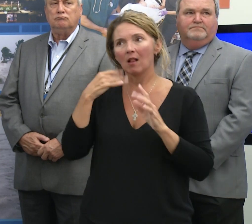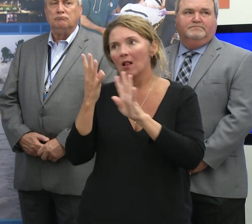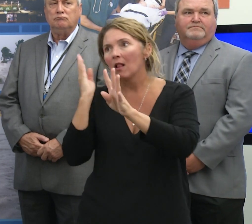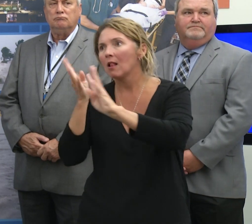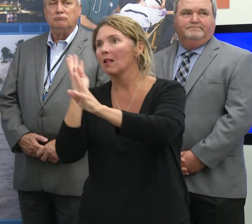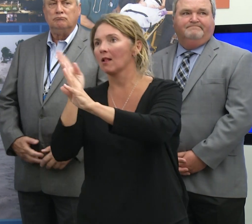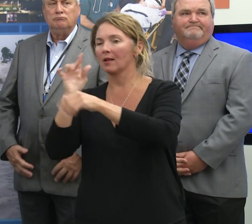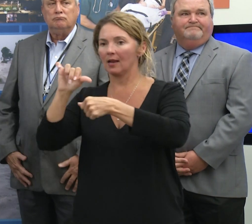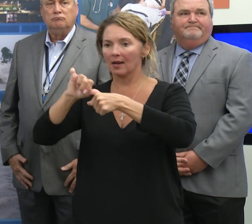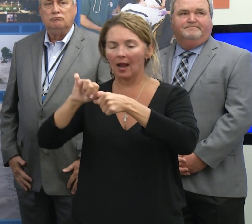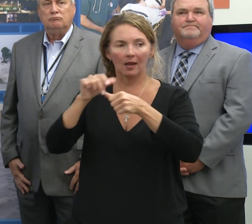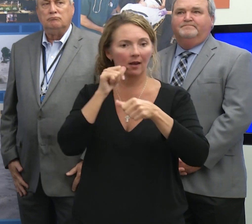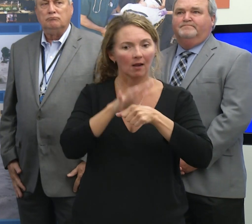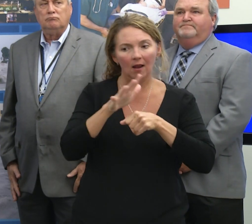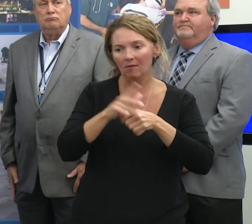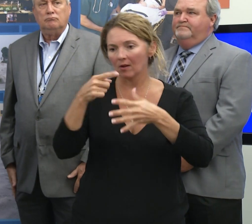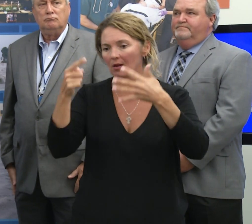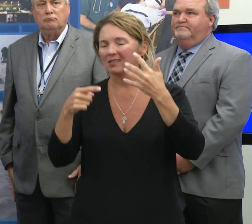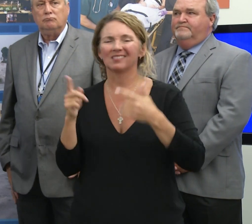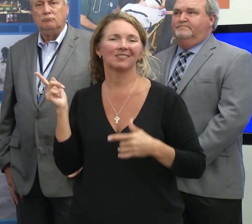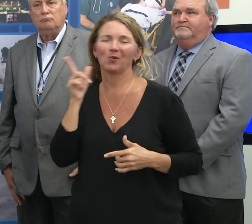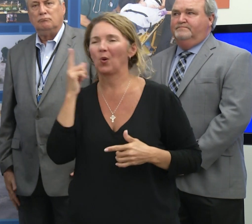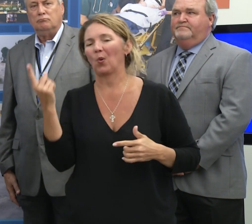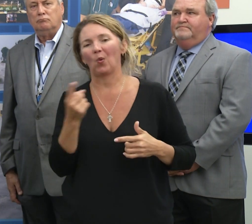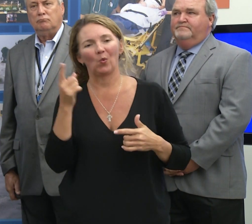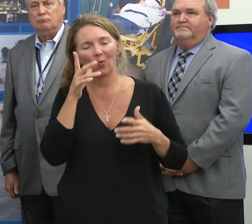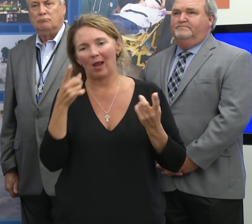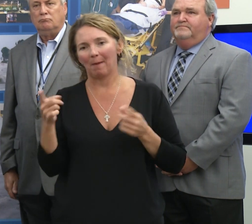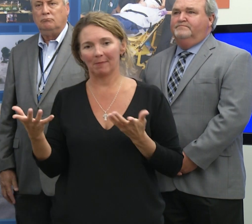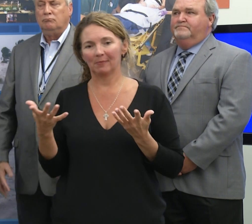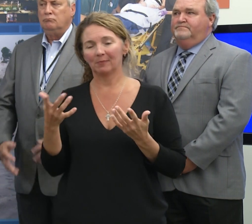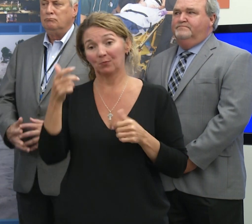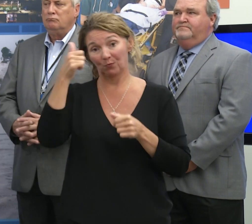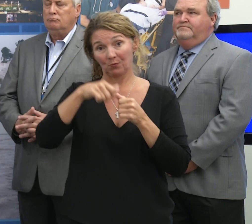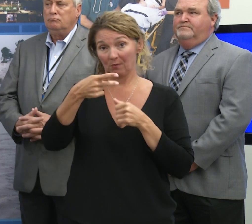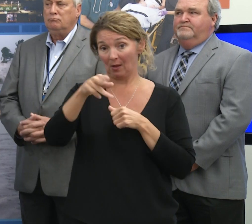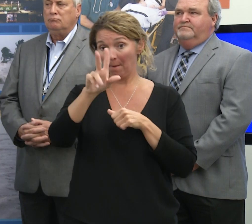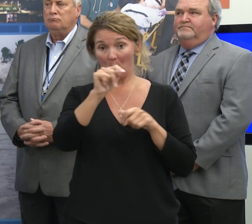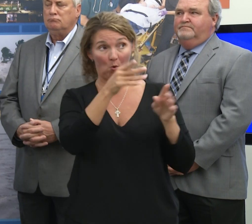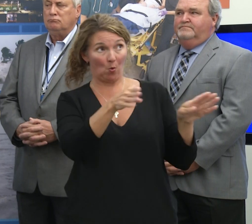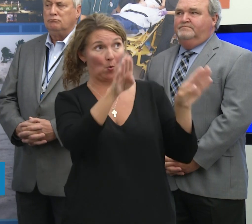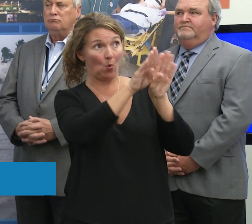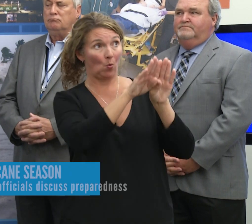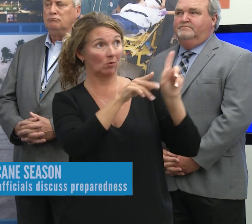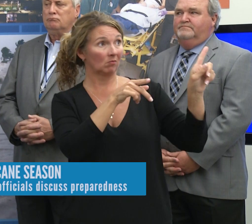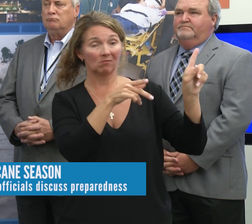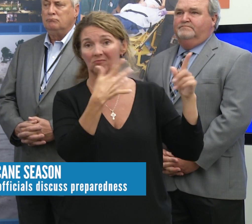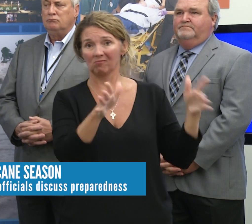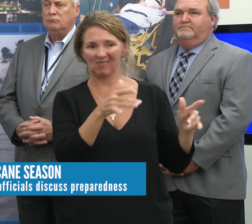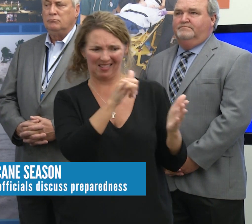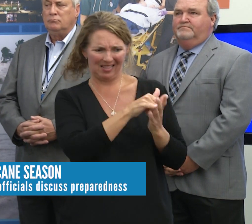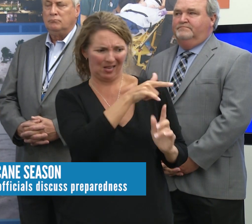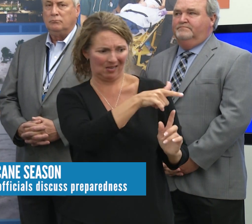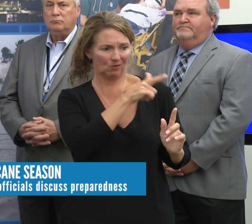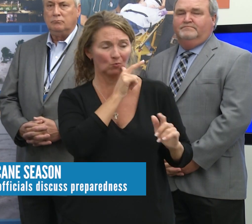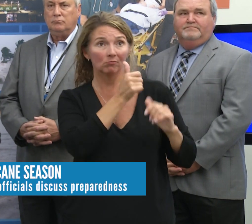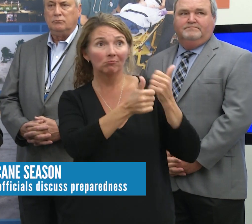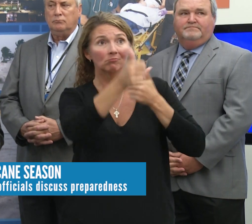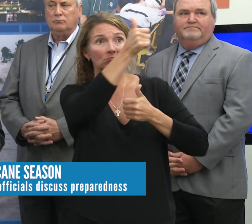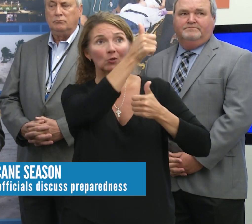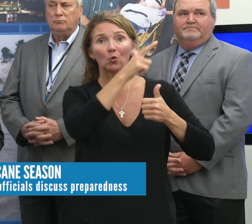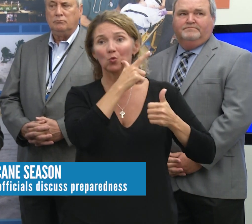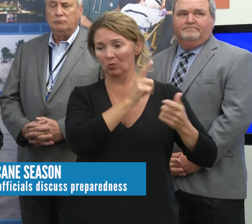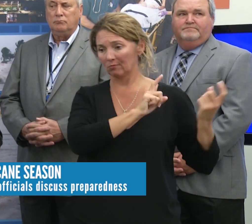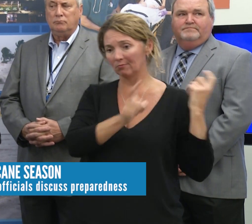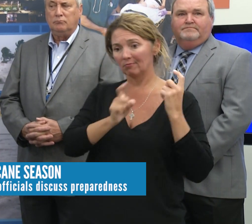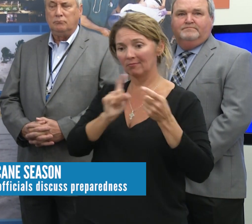line in gas stations? Well, there always will be. You know, when that port closes, that port is the predominant supplier